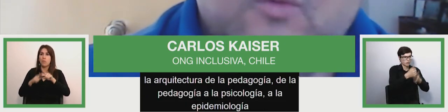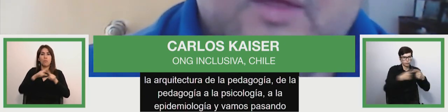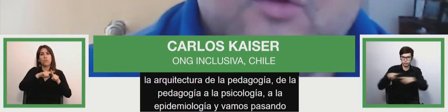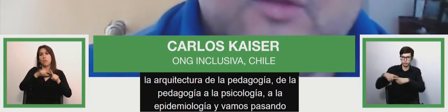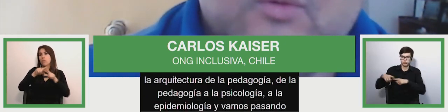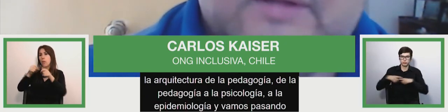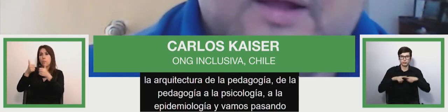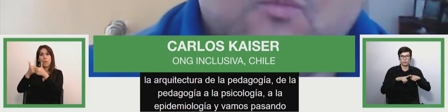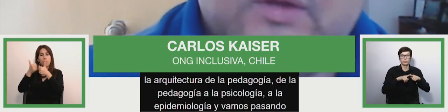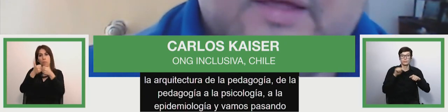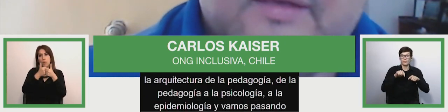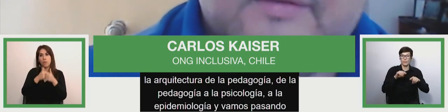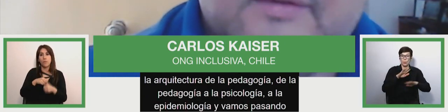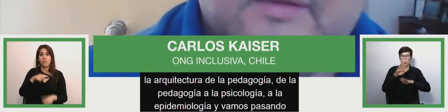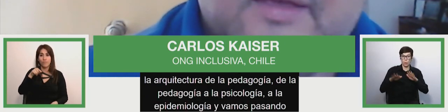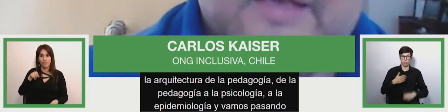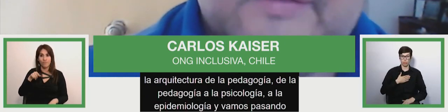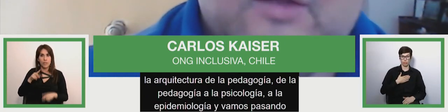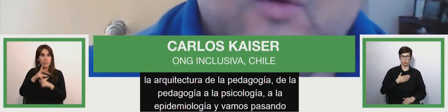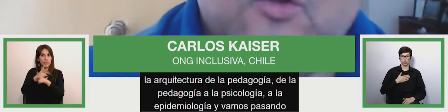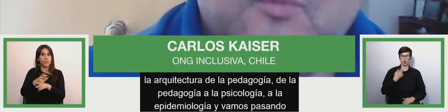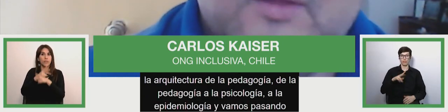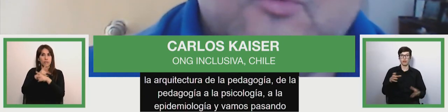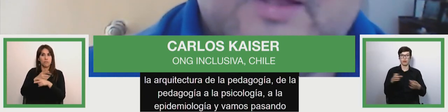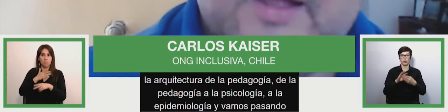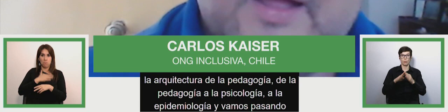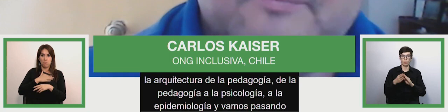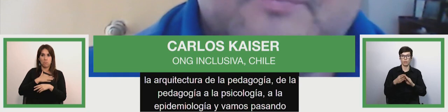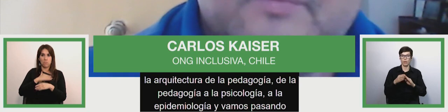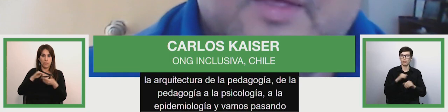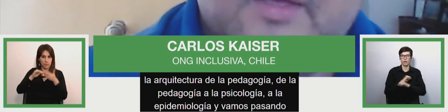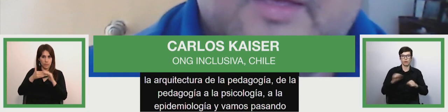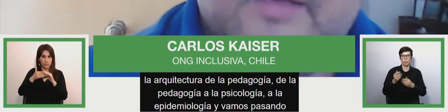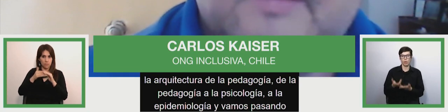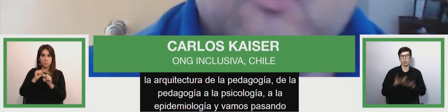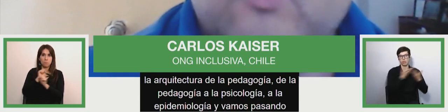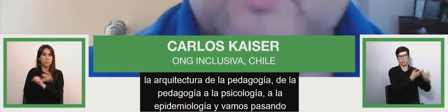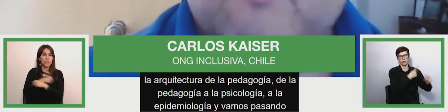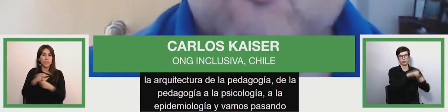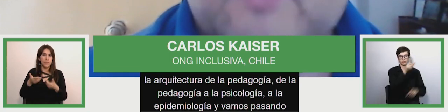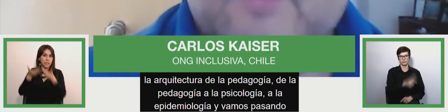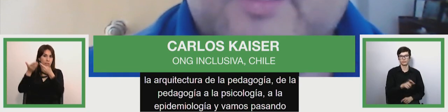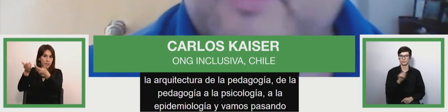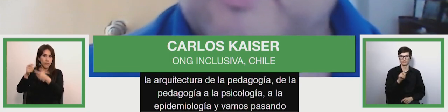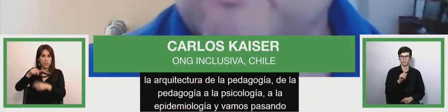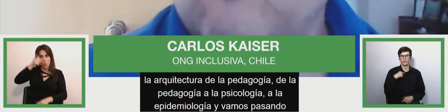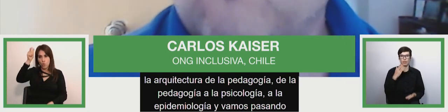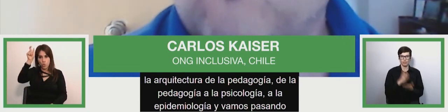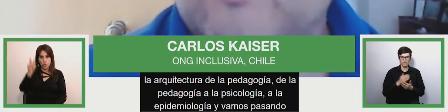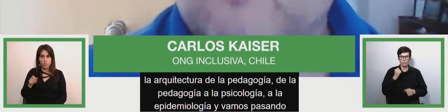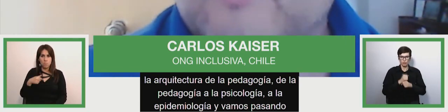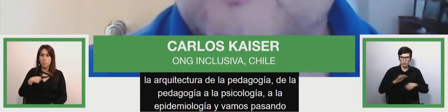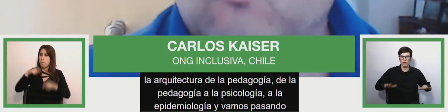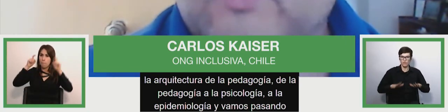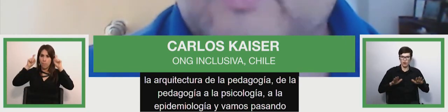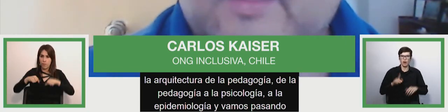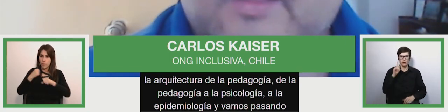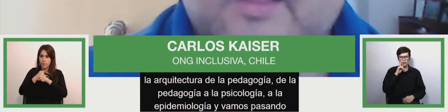pedagogy to psychology from that to epidemiology and from that we're going to do very many disciplines